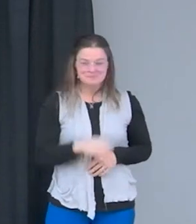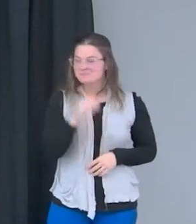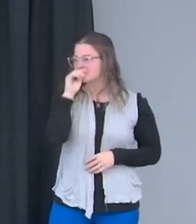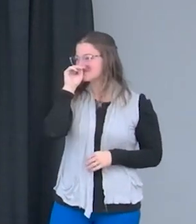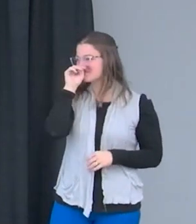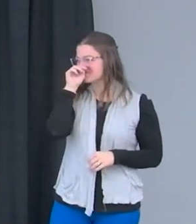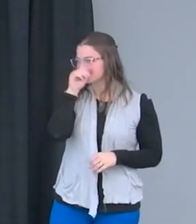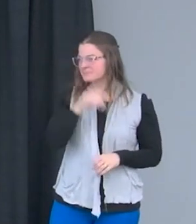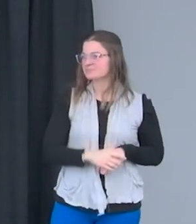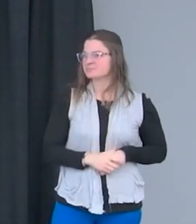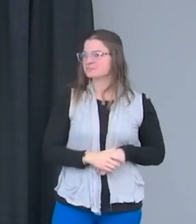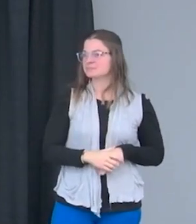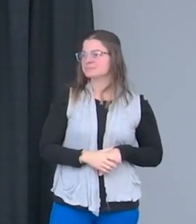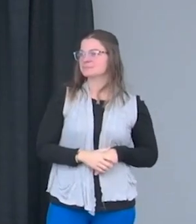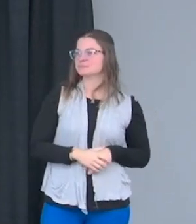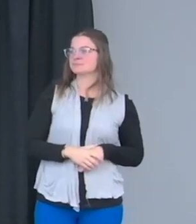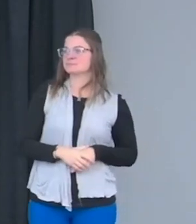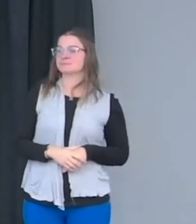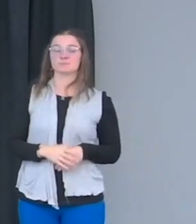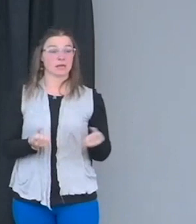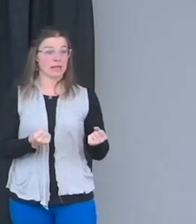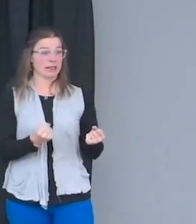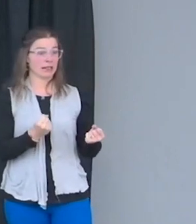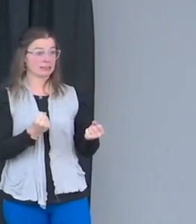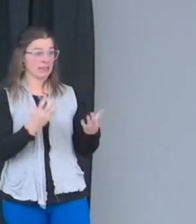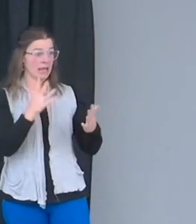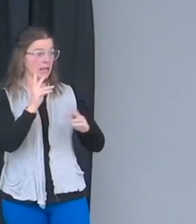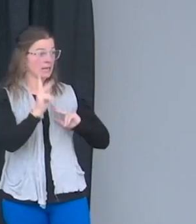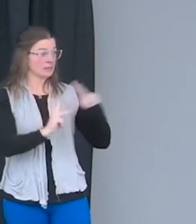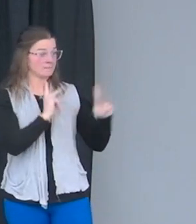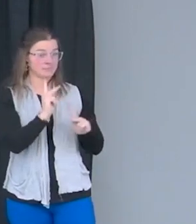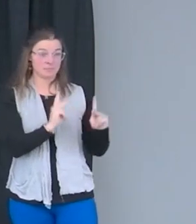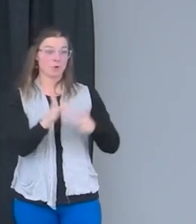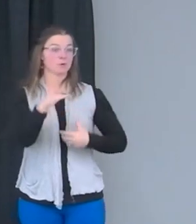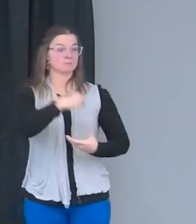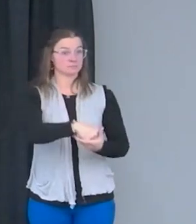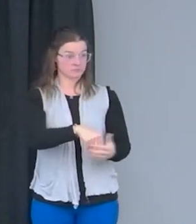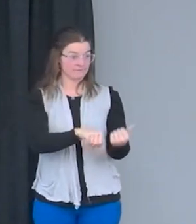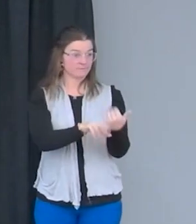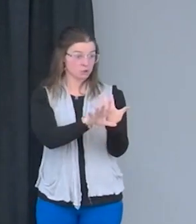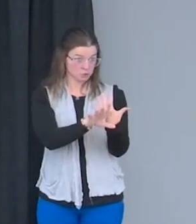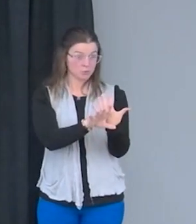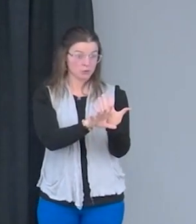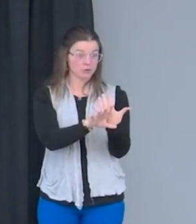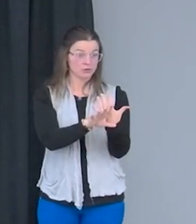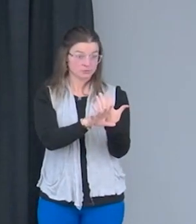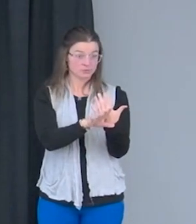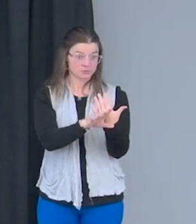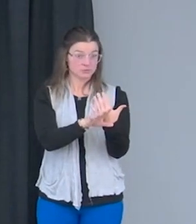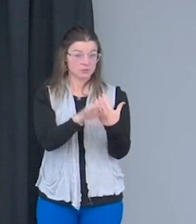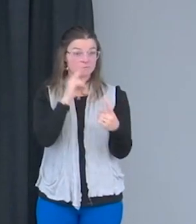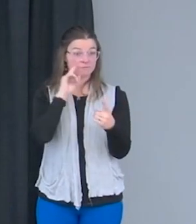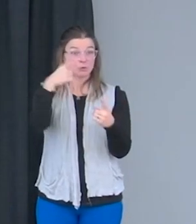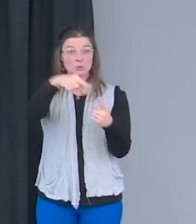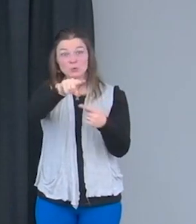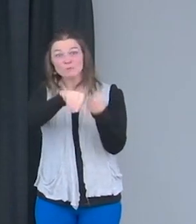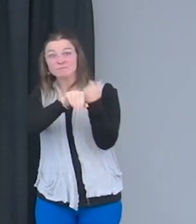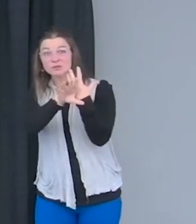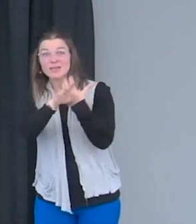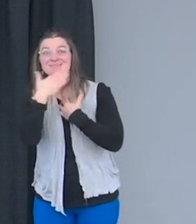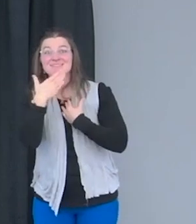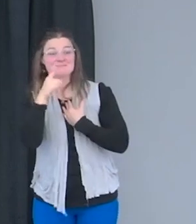So as I said before, we do have a number of people who are with us virtual, and thank you for those virtual people